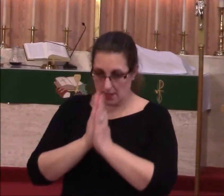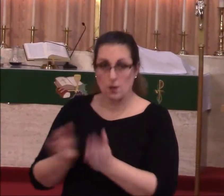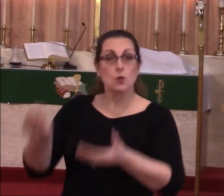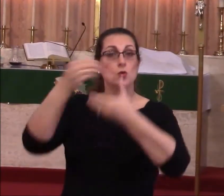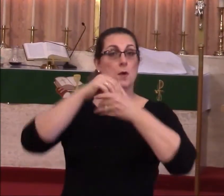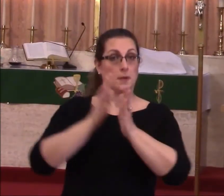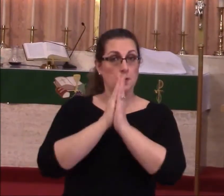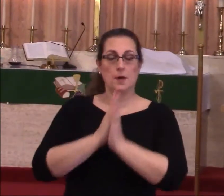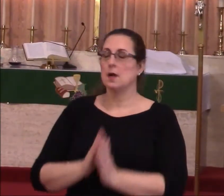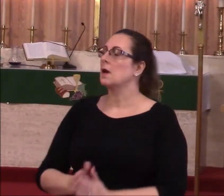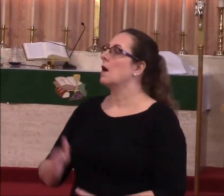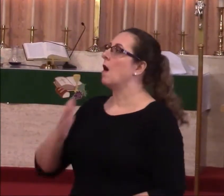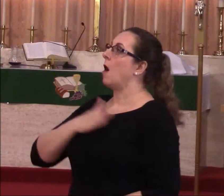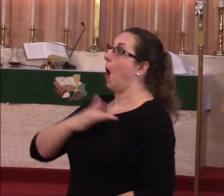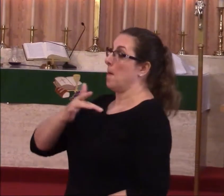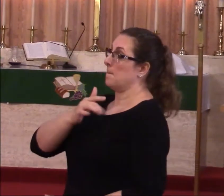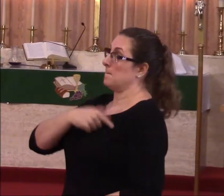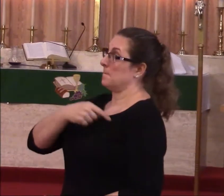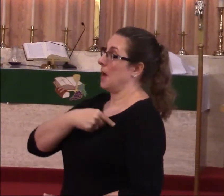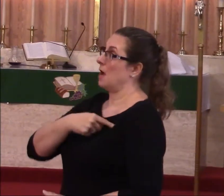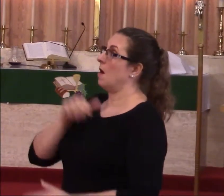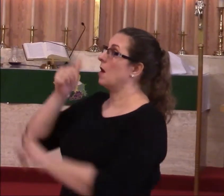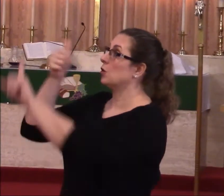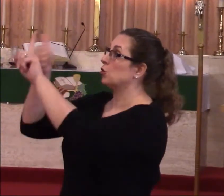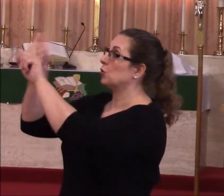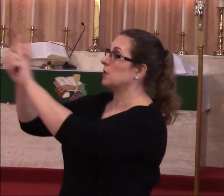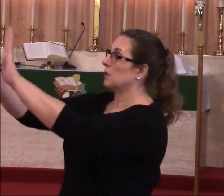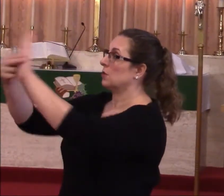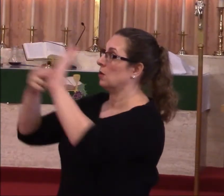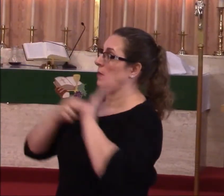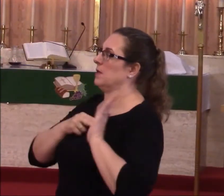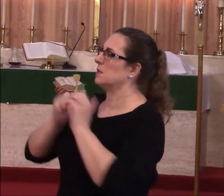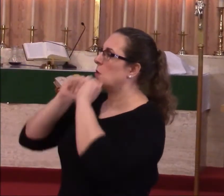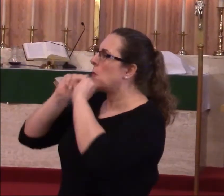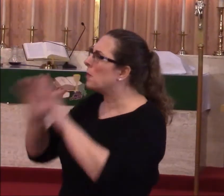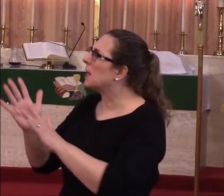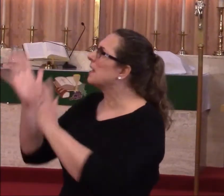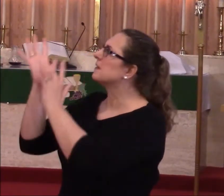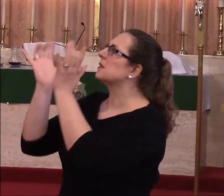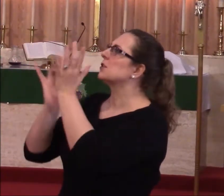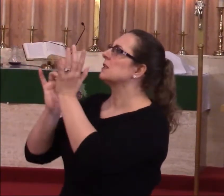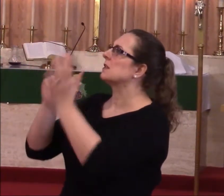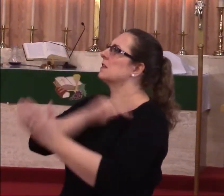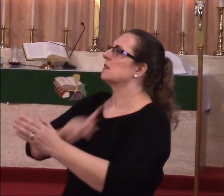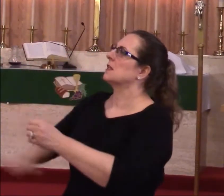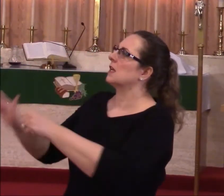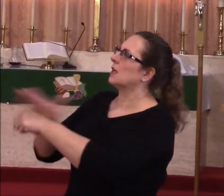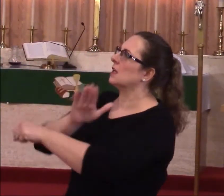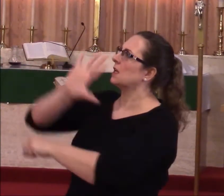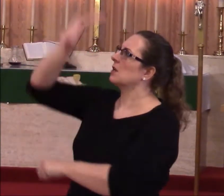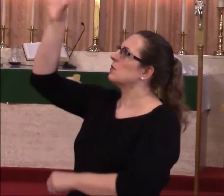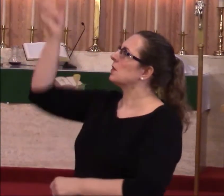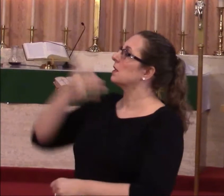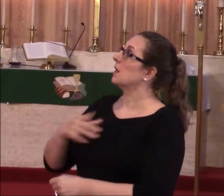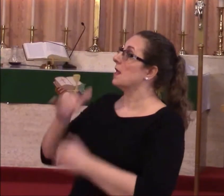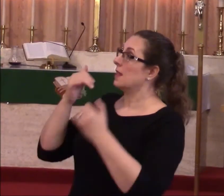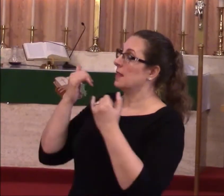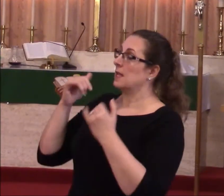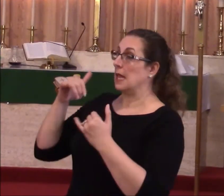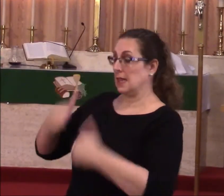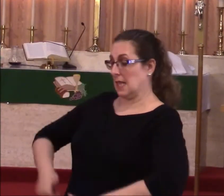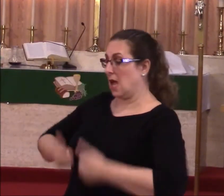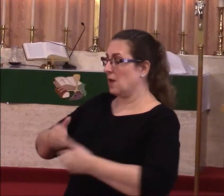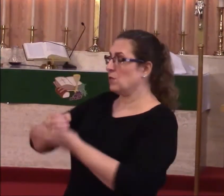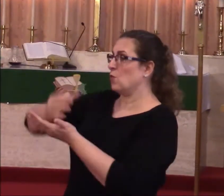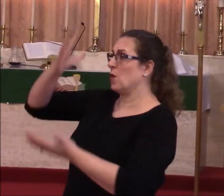amen. Join me in prayer. All of my heart, and print your image. Blessed Jesus, King of grace, that